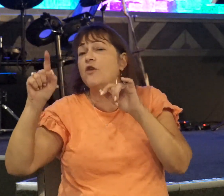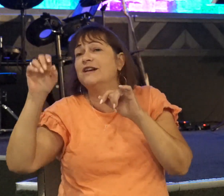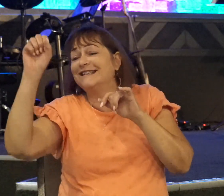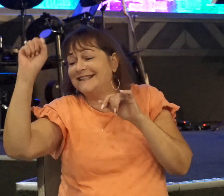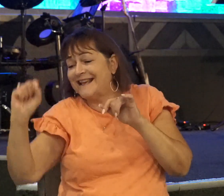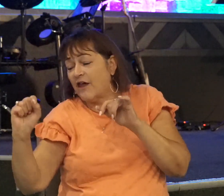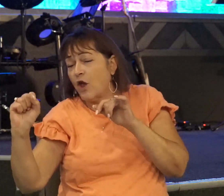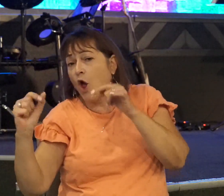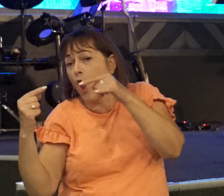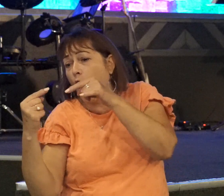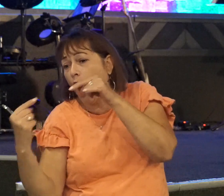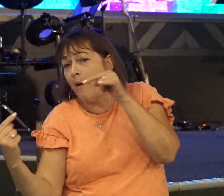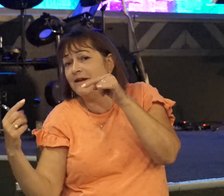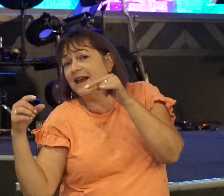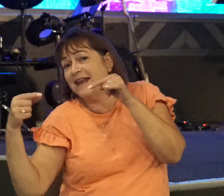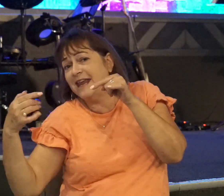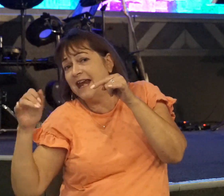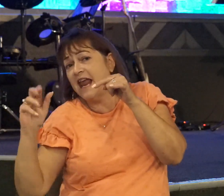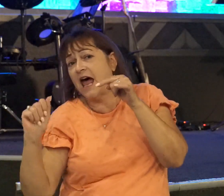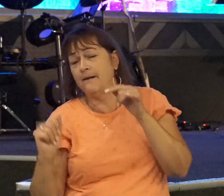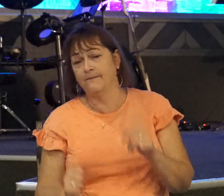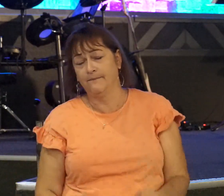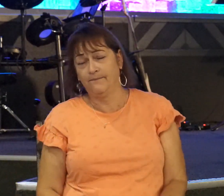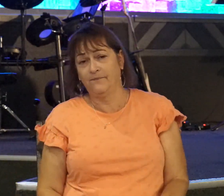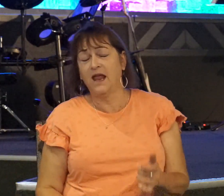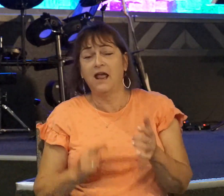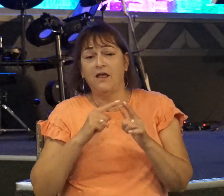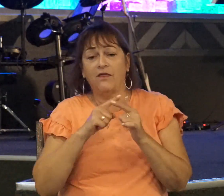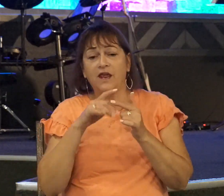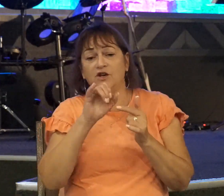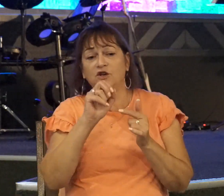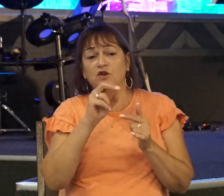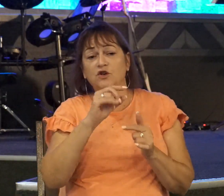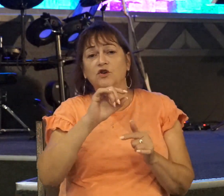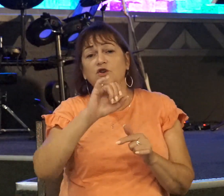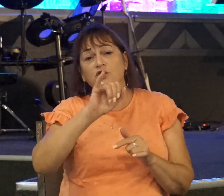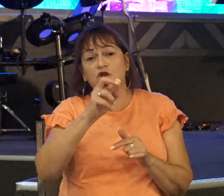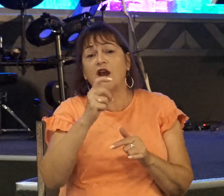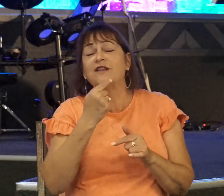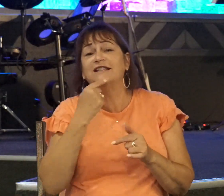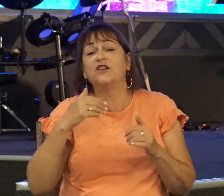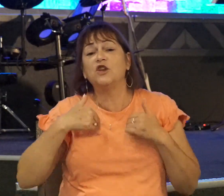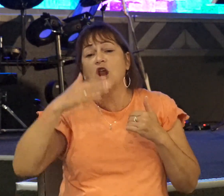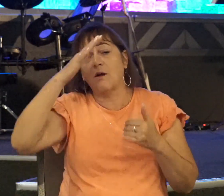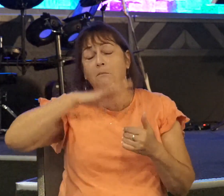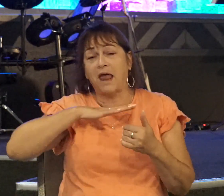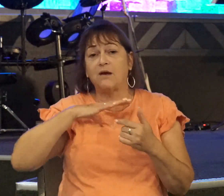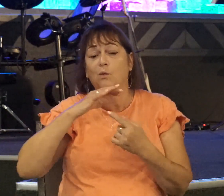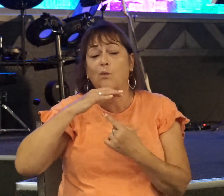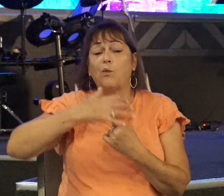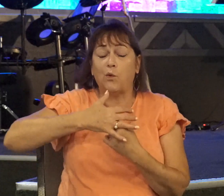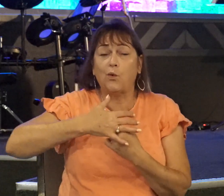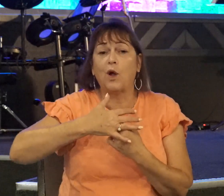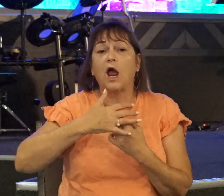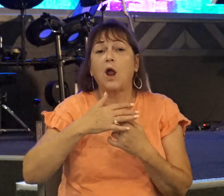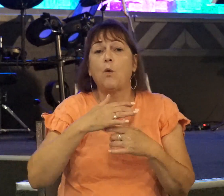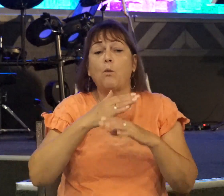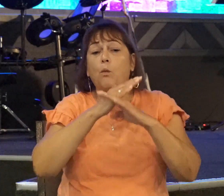opposite Gibeah. Then Jonathan said to the young man who bore his armor, Come, let us go over